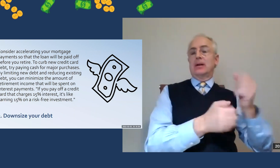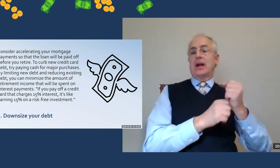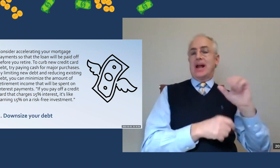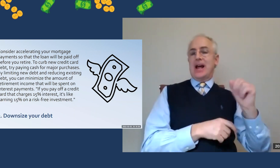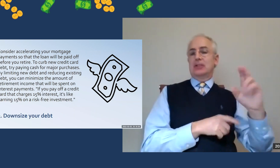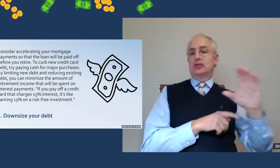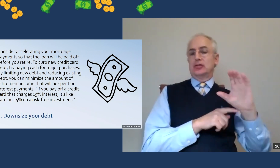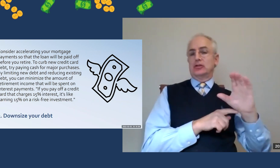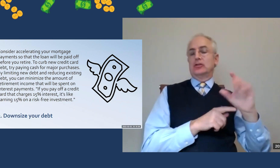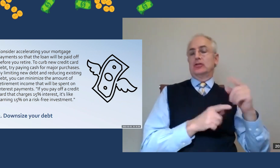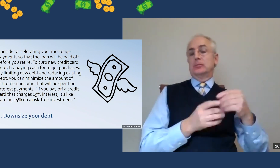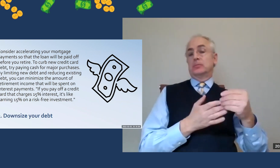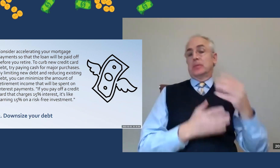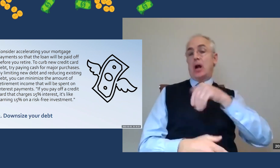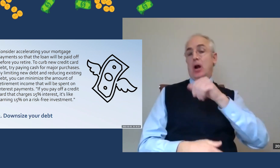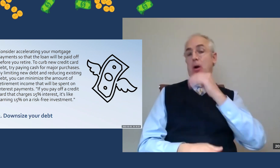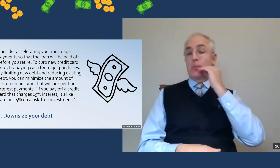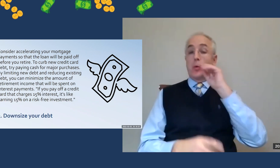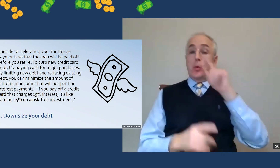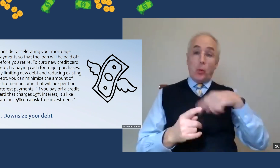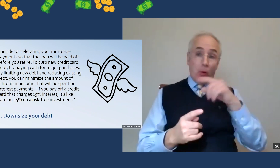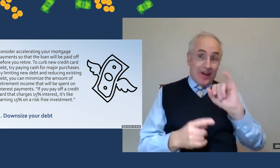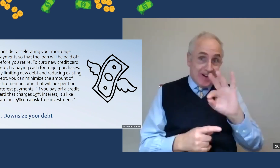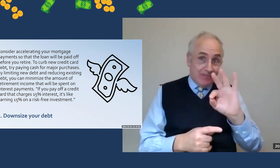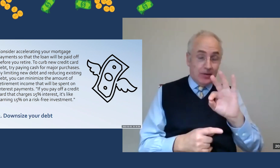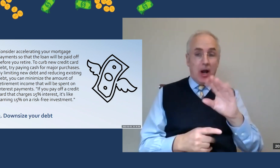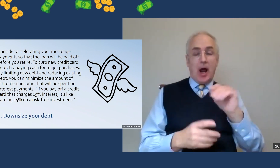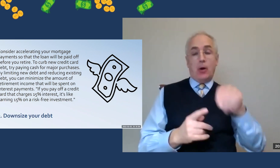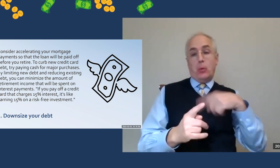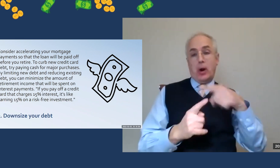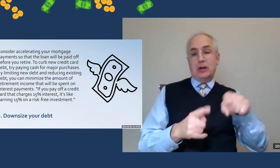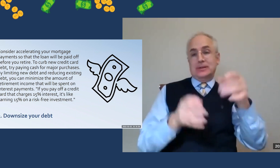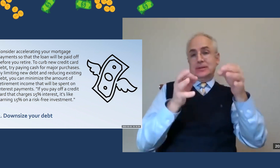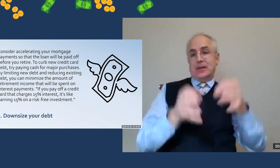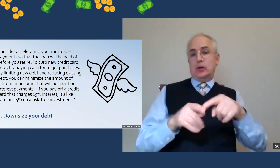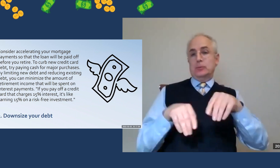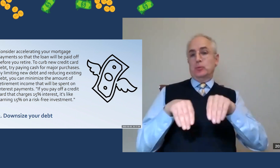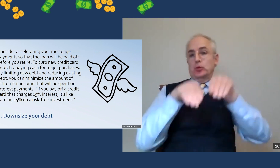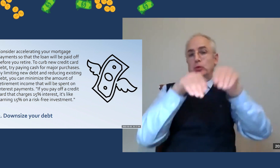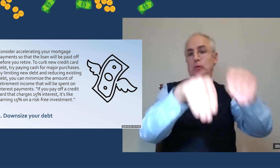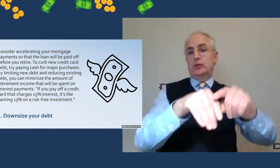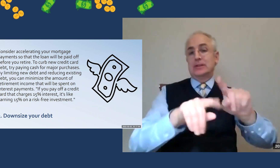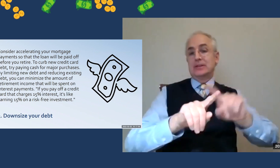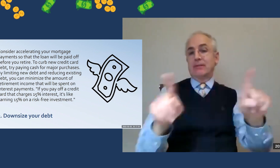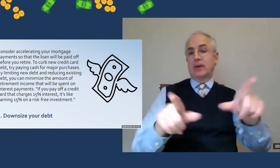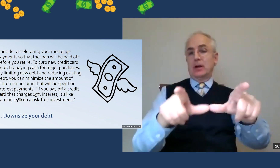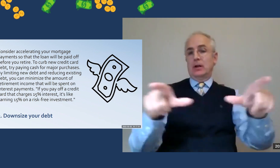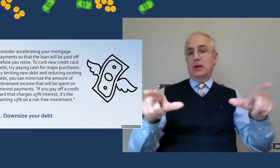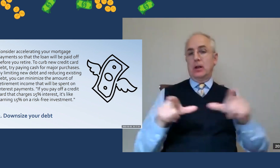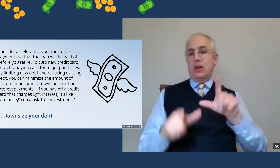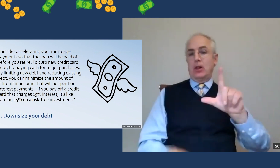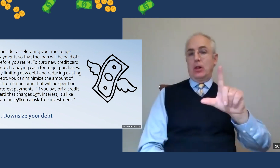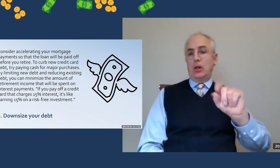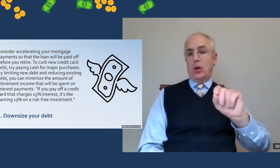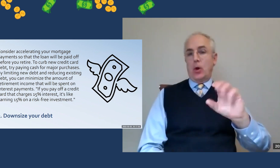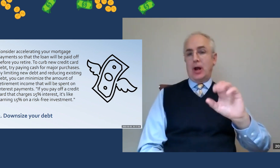people may decide instead to take the money that they've invested in their home thus far and move to a different